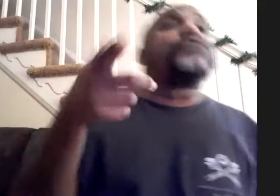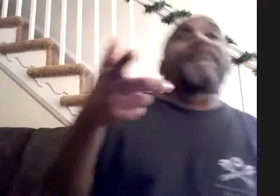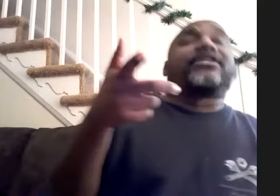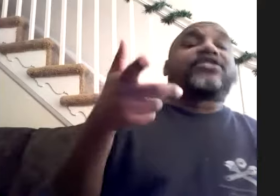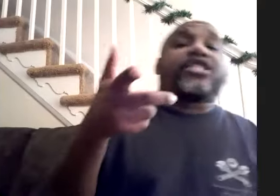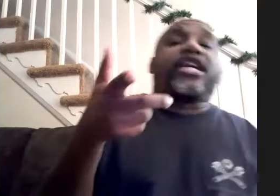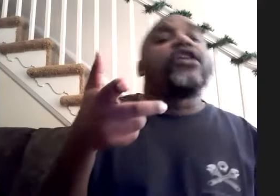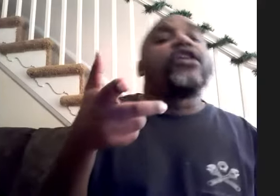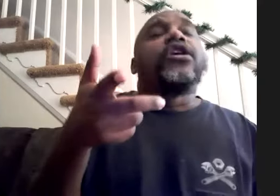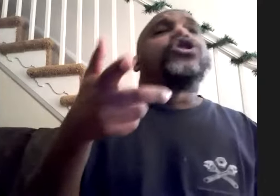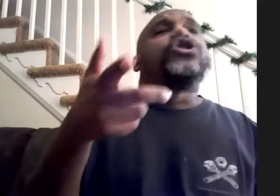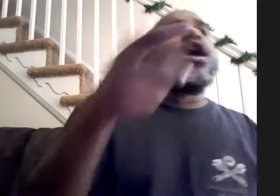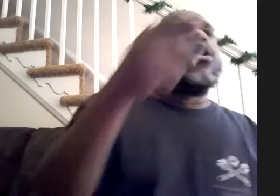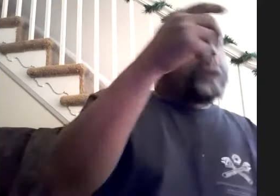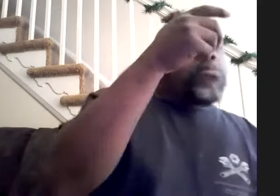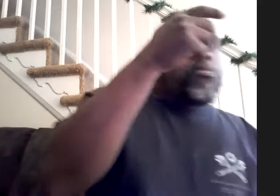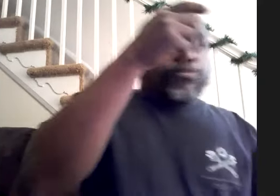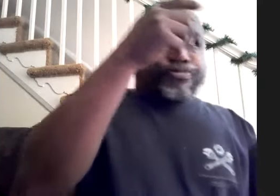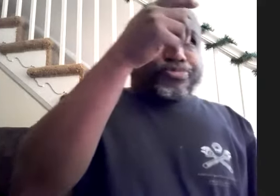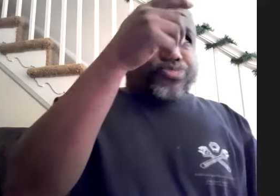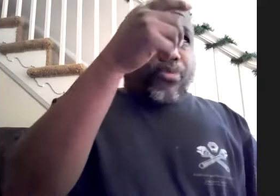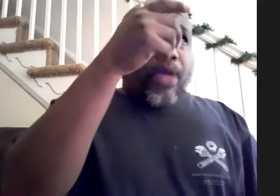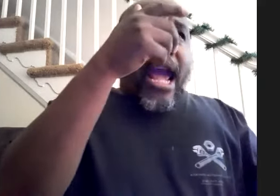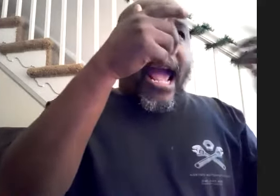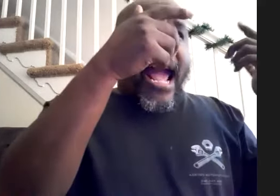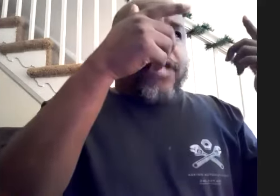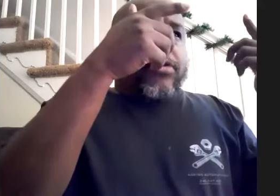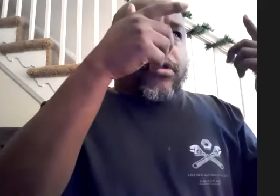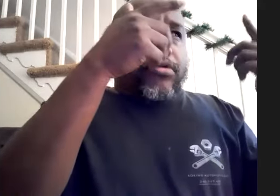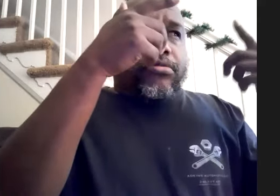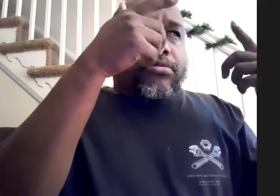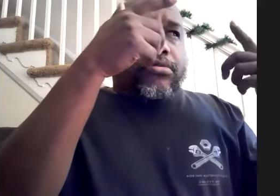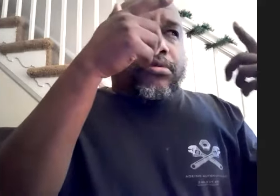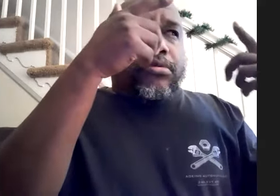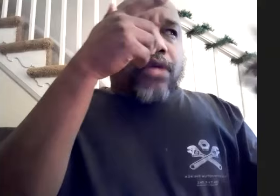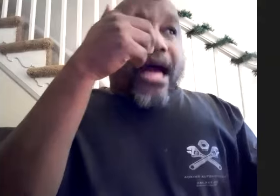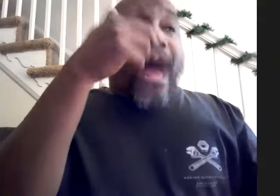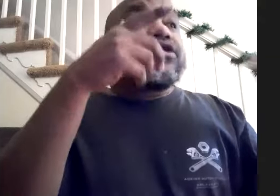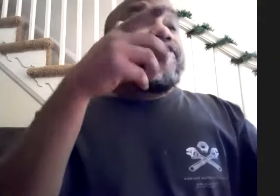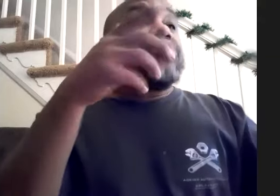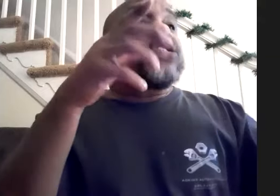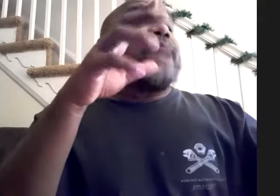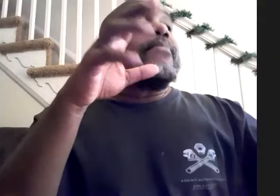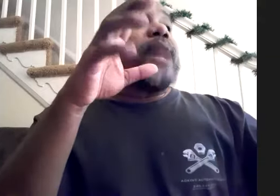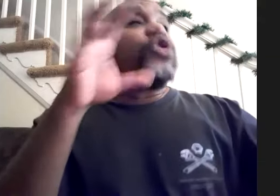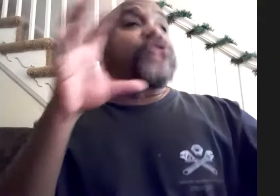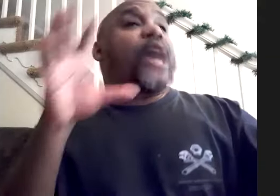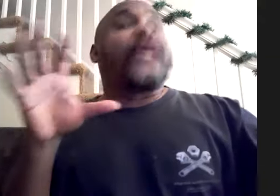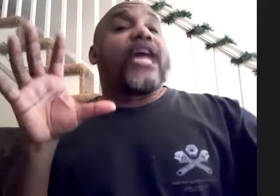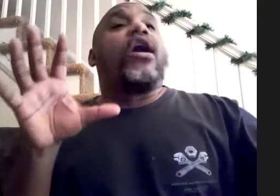2016 so and that was the first time i took that weekend off